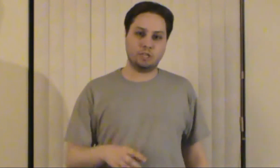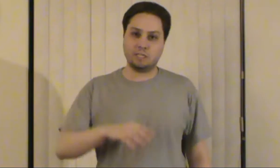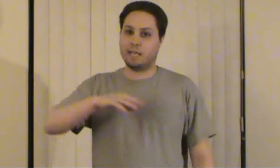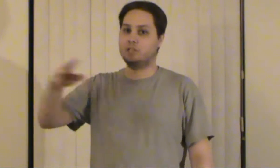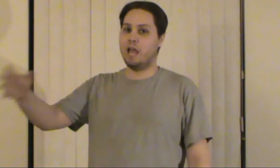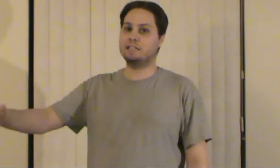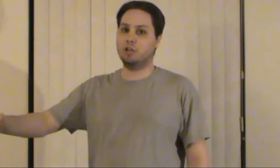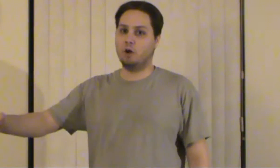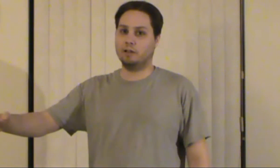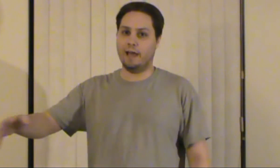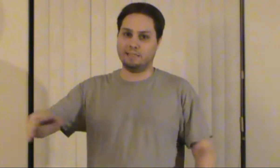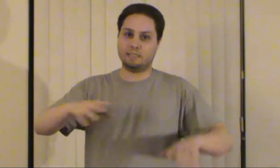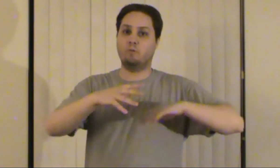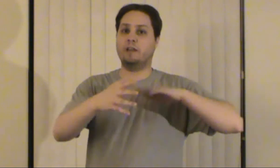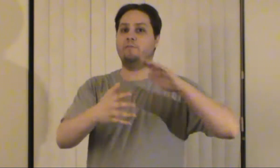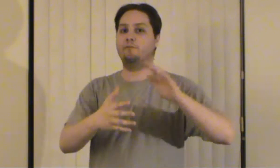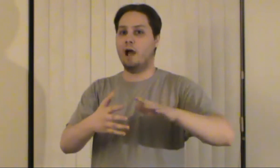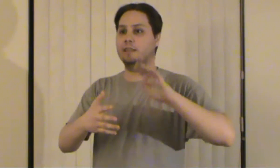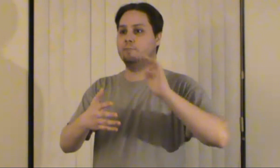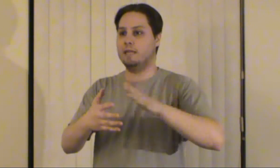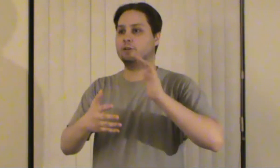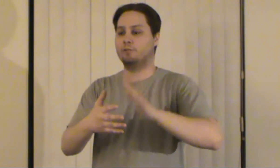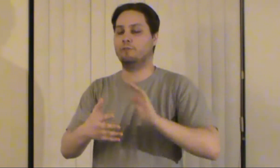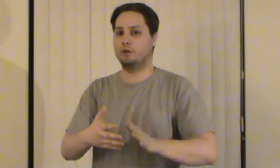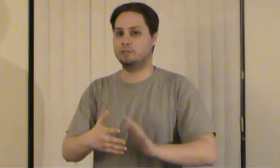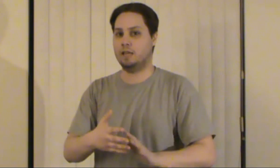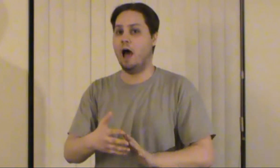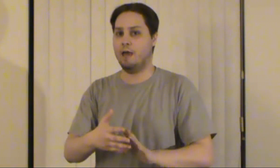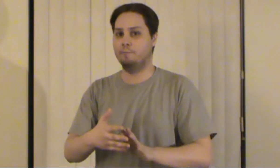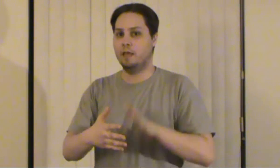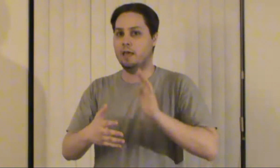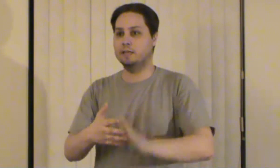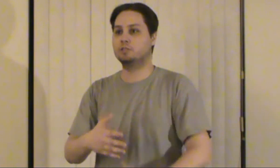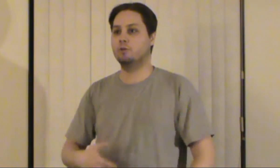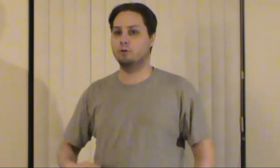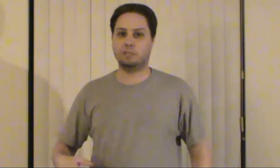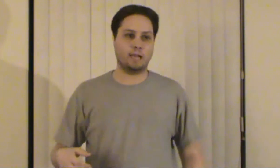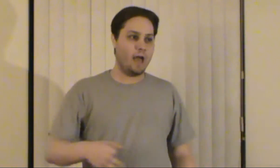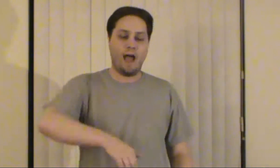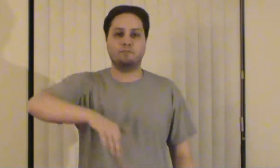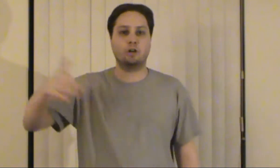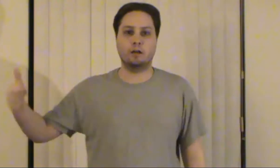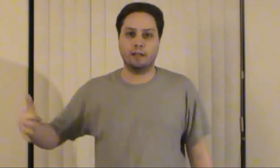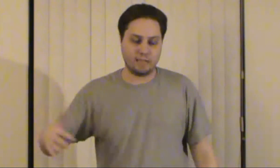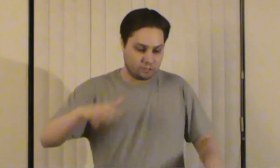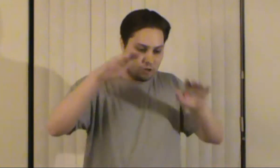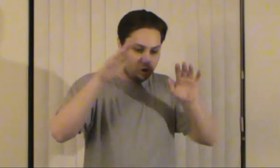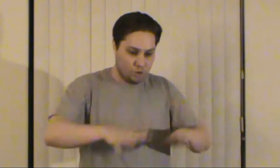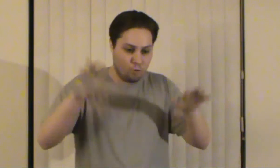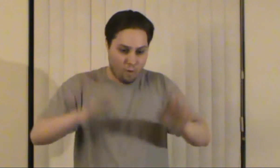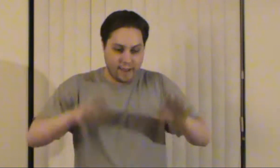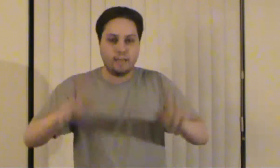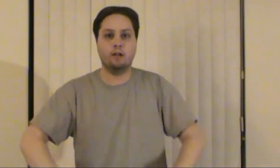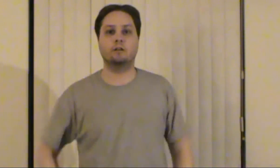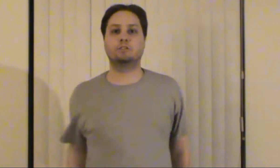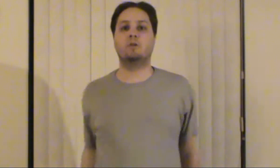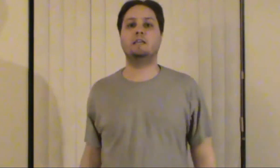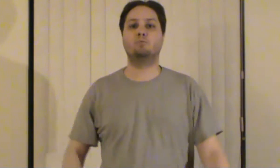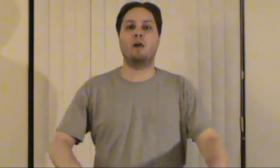she's she has to go to class this is when he finally meets her for the first time in school she's like i have to go to class you wait here and so he's